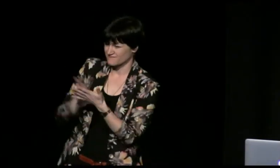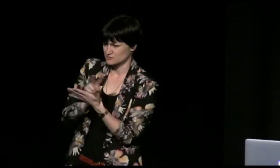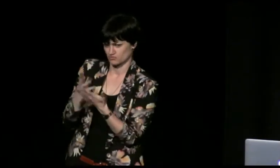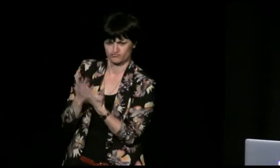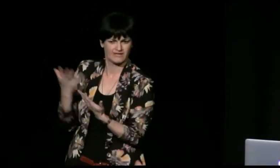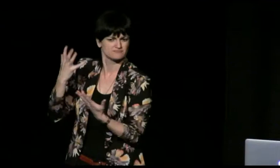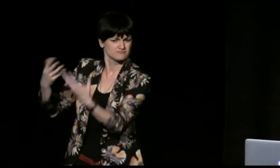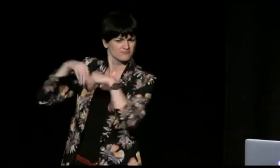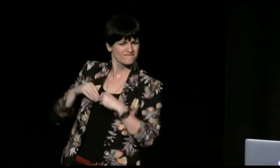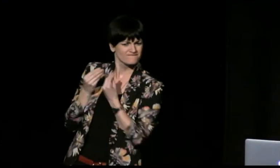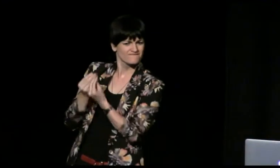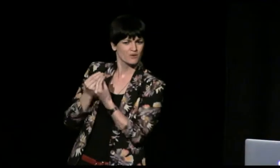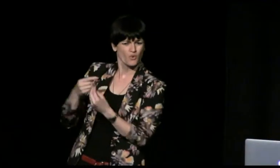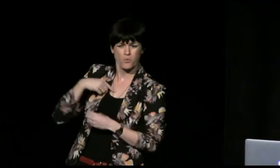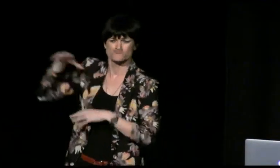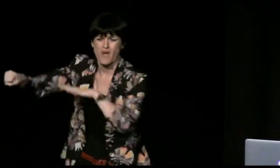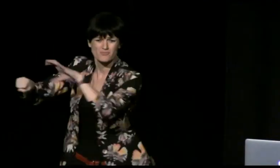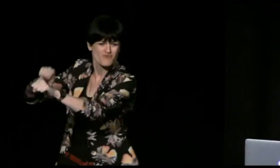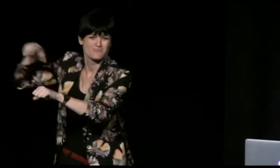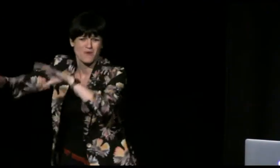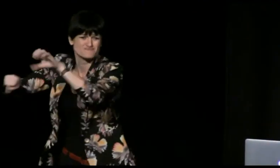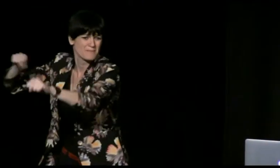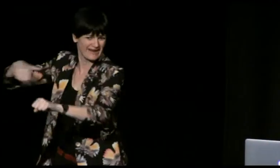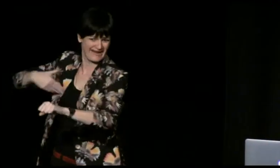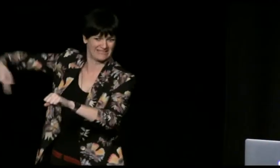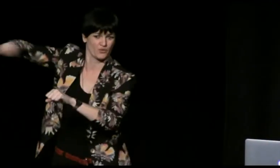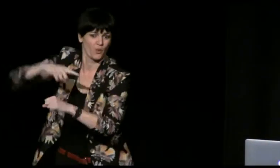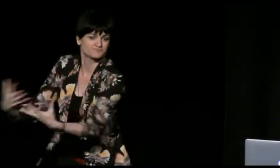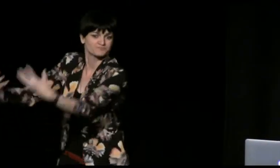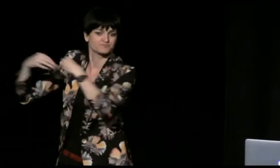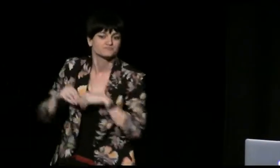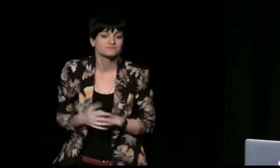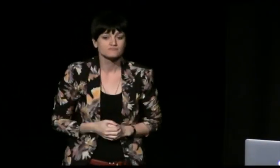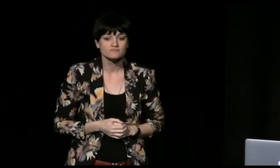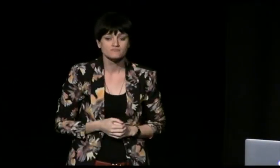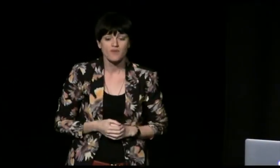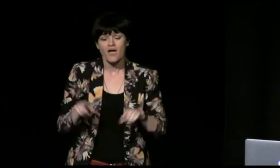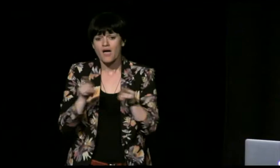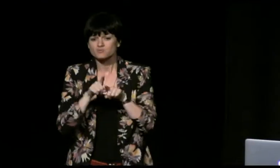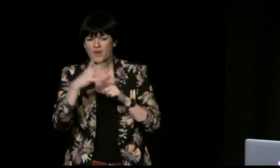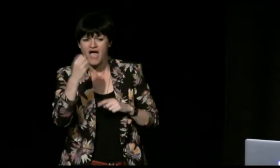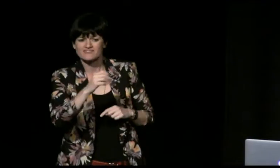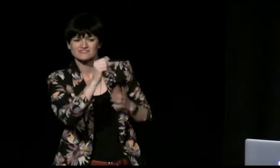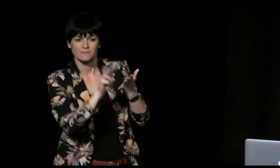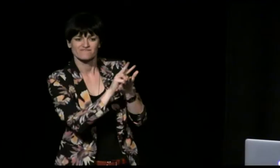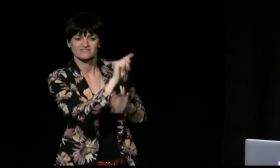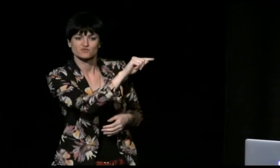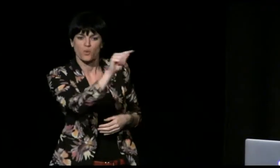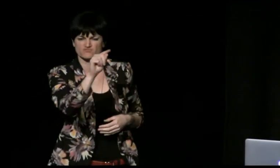are being lost because hearing families are not aware of the cultural significance of those tapes. And when that person passes